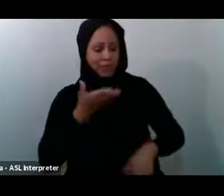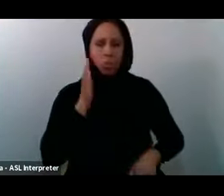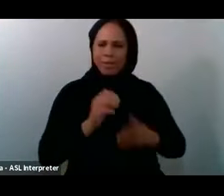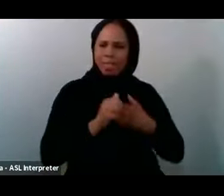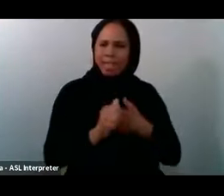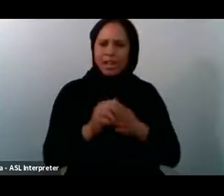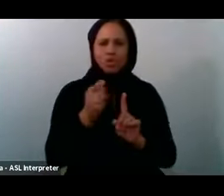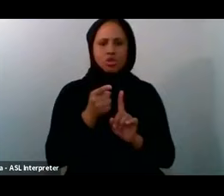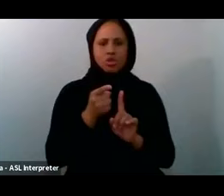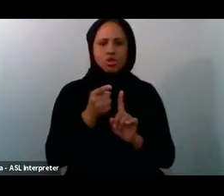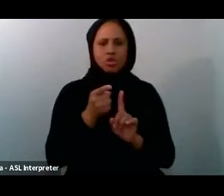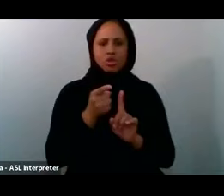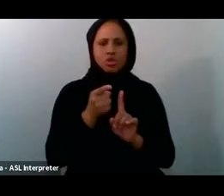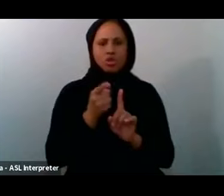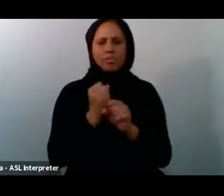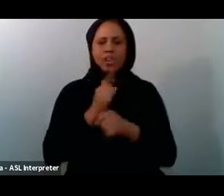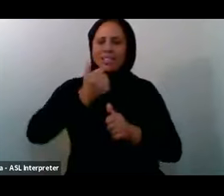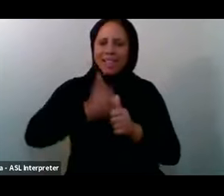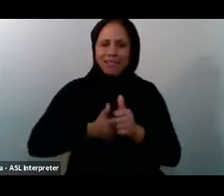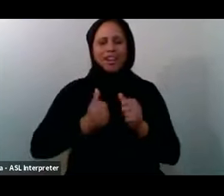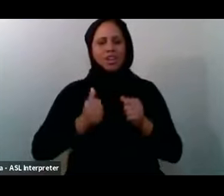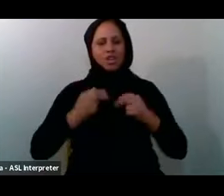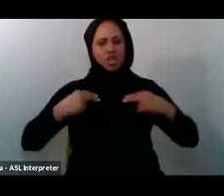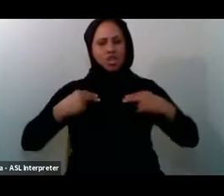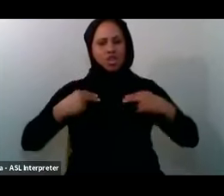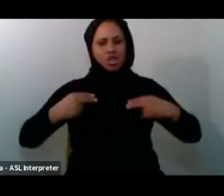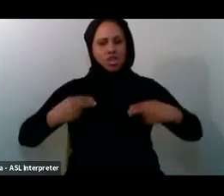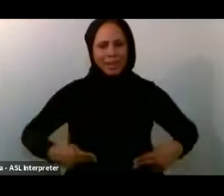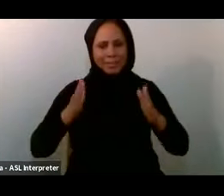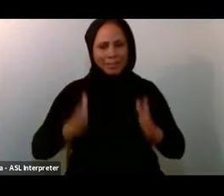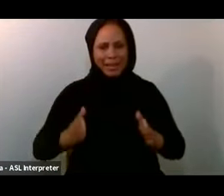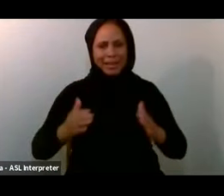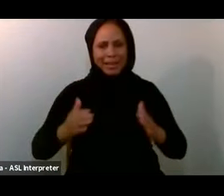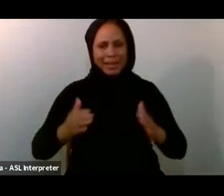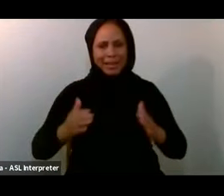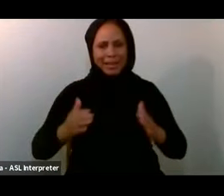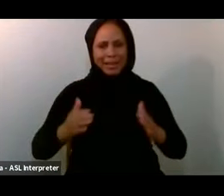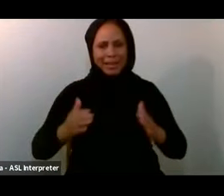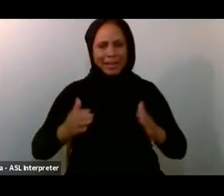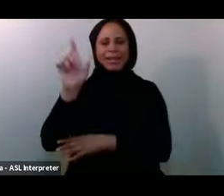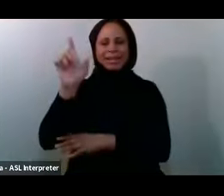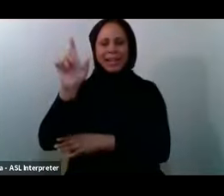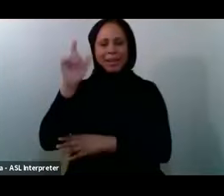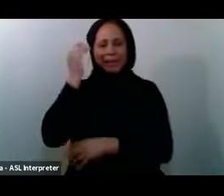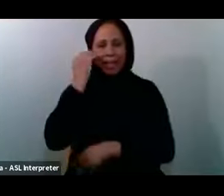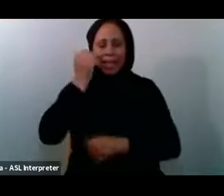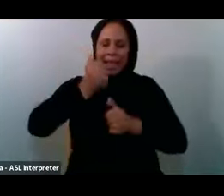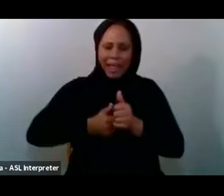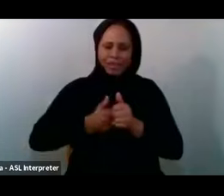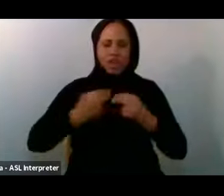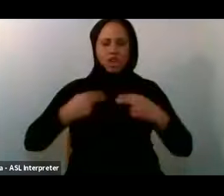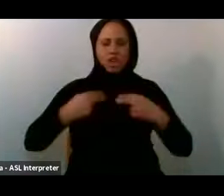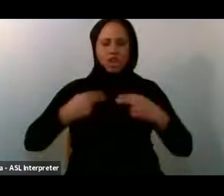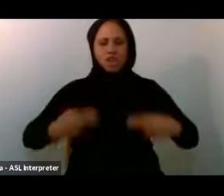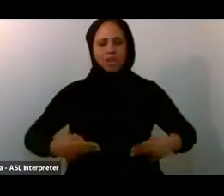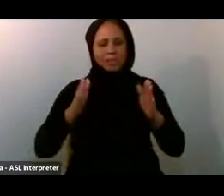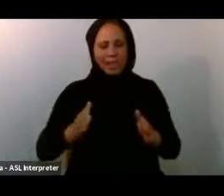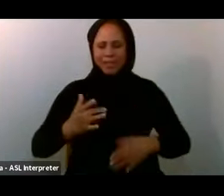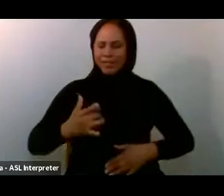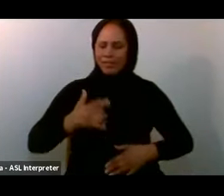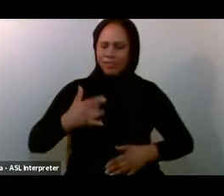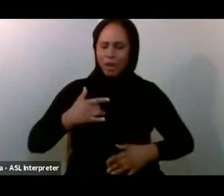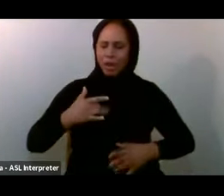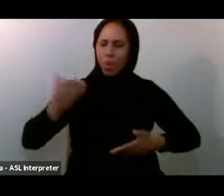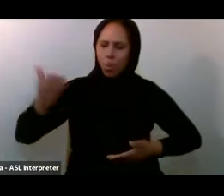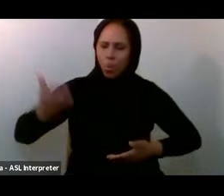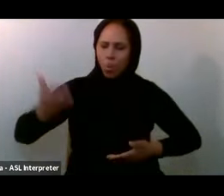every Human Being Had access To Islamic Knowledge That every Human Being Felt Welcomed And felt